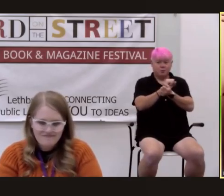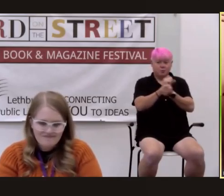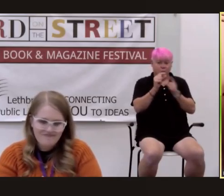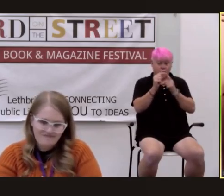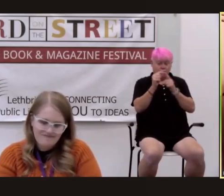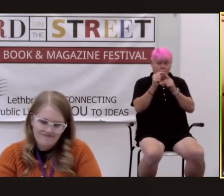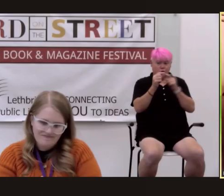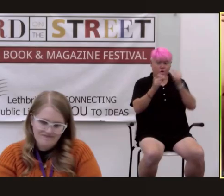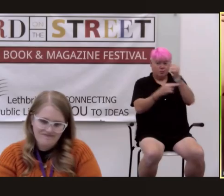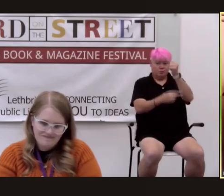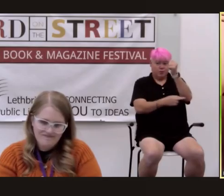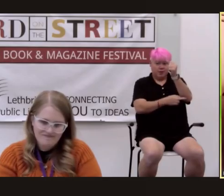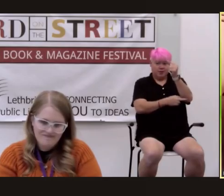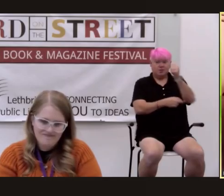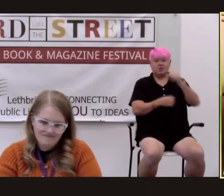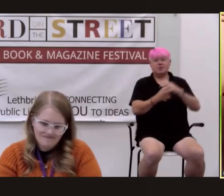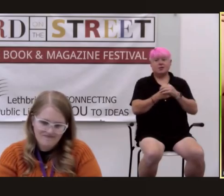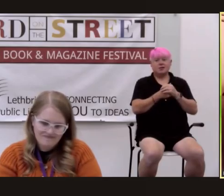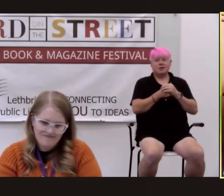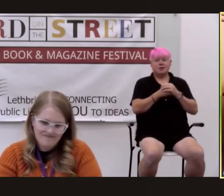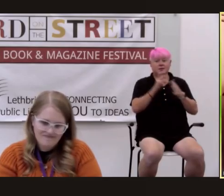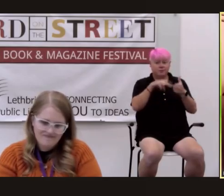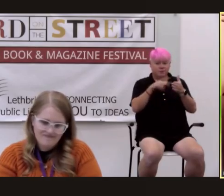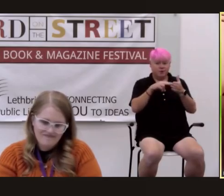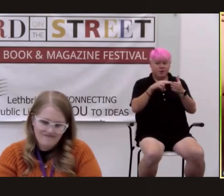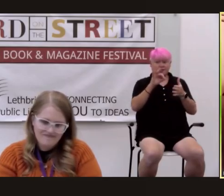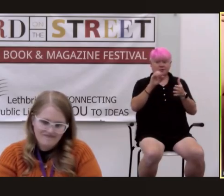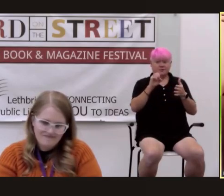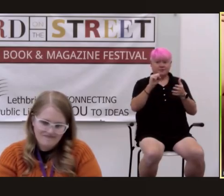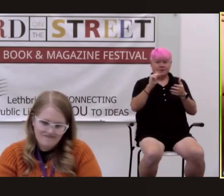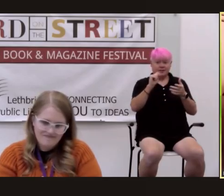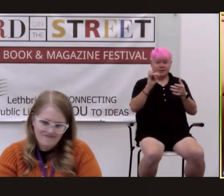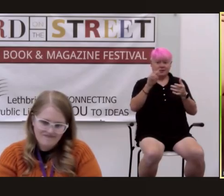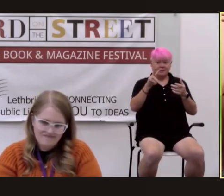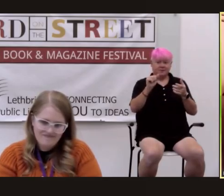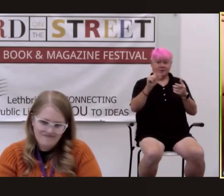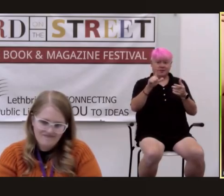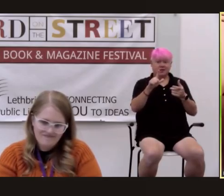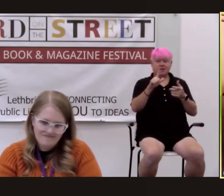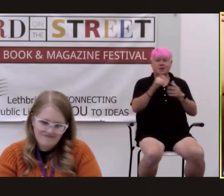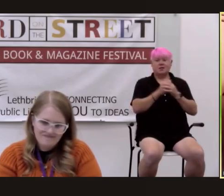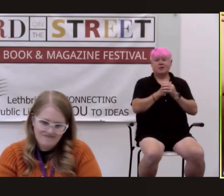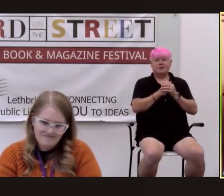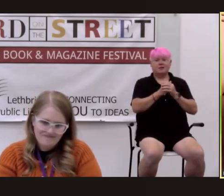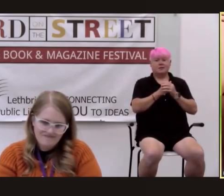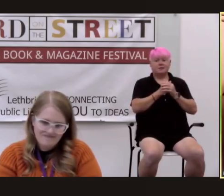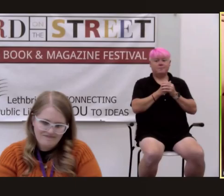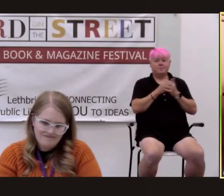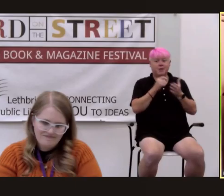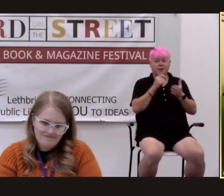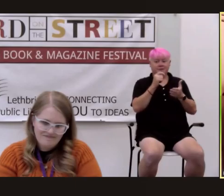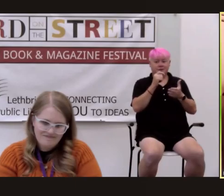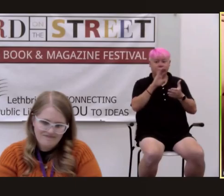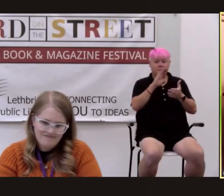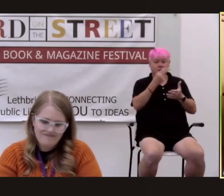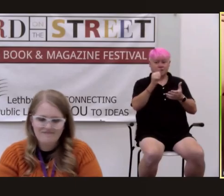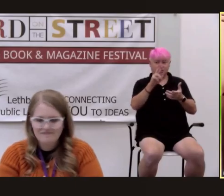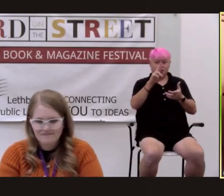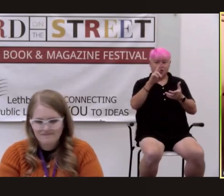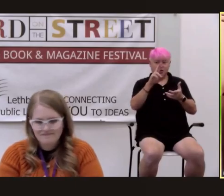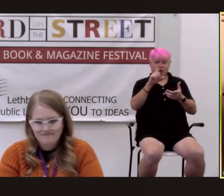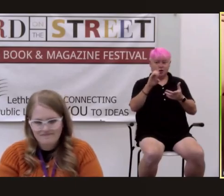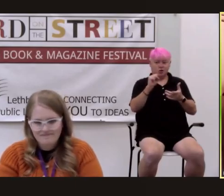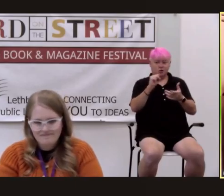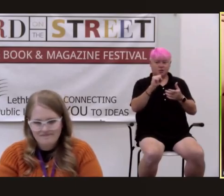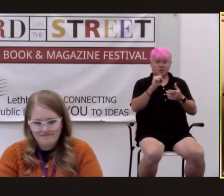writing and readers festival patterned after randy mccharles's when words collide festival in calgary